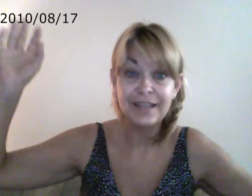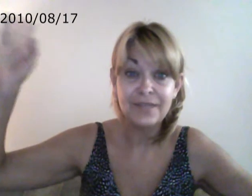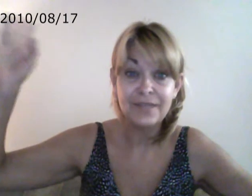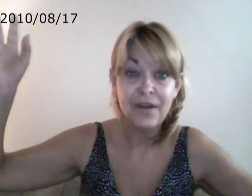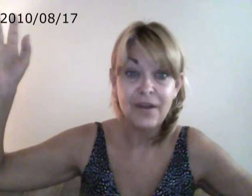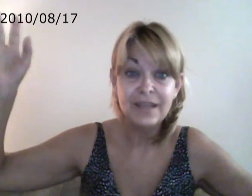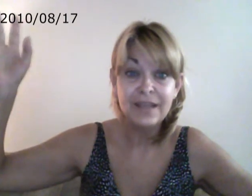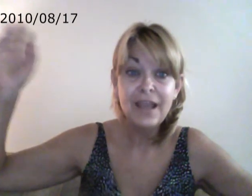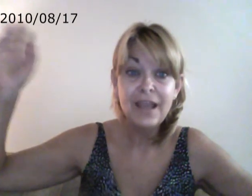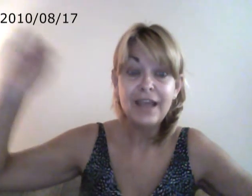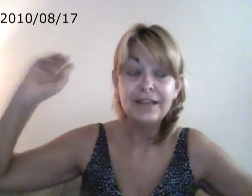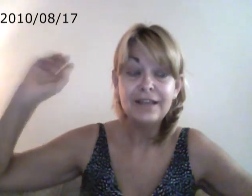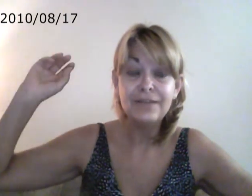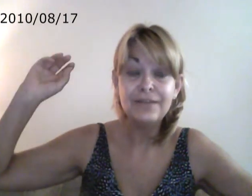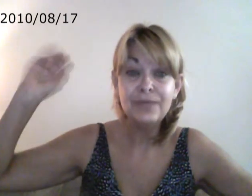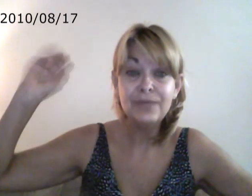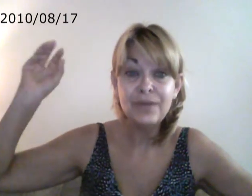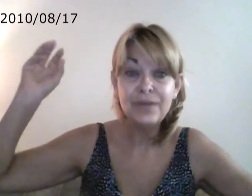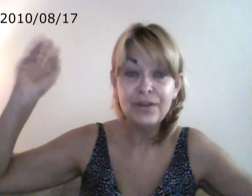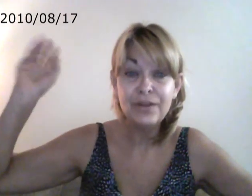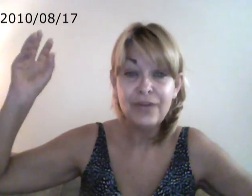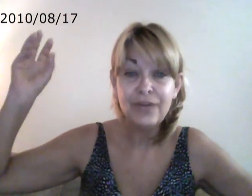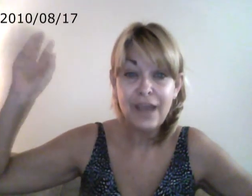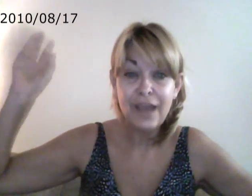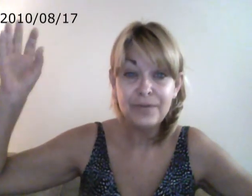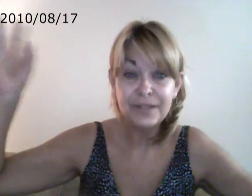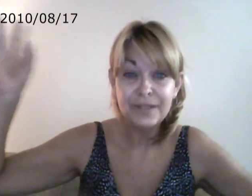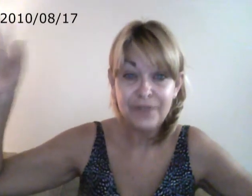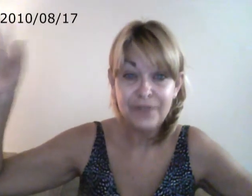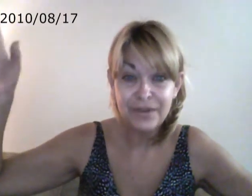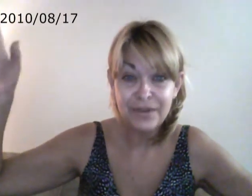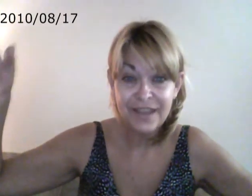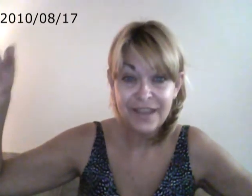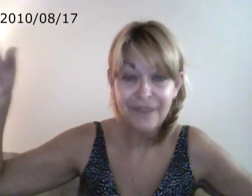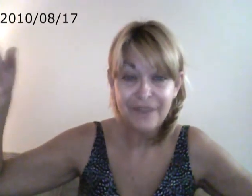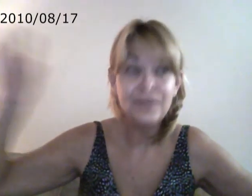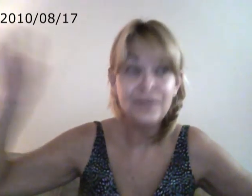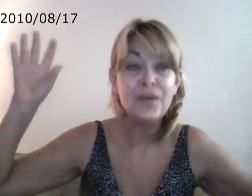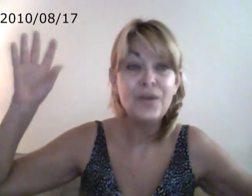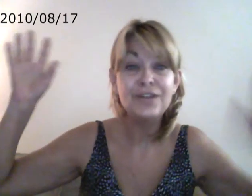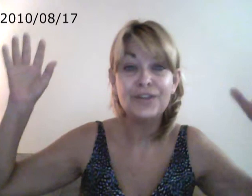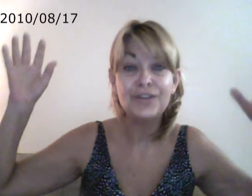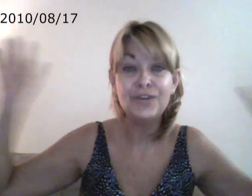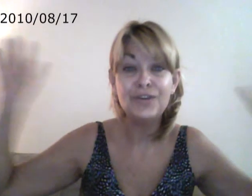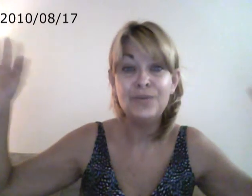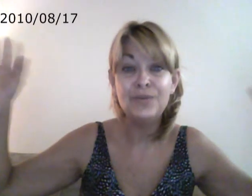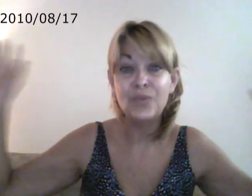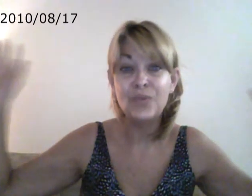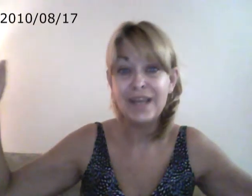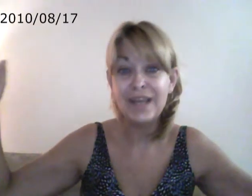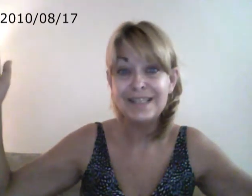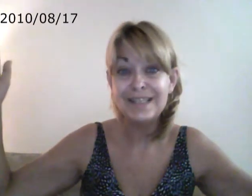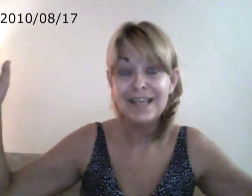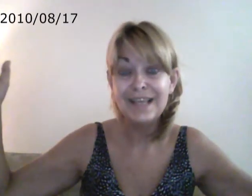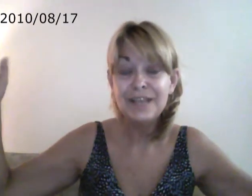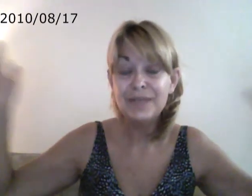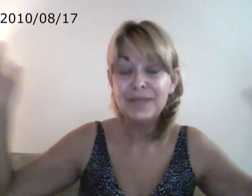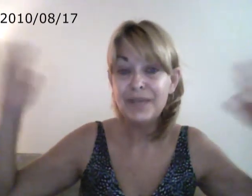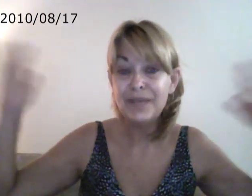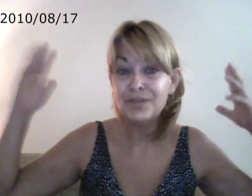savant. And if you really want to learn how to be a savant yourself, if you want the human race to be able to